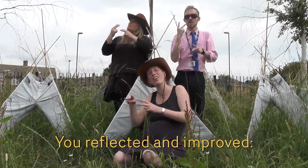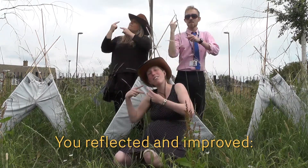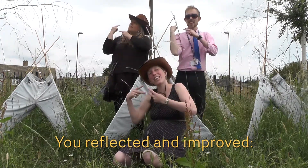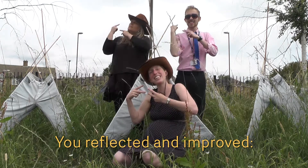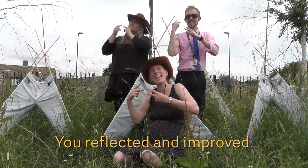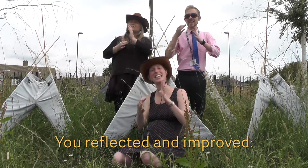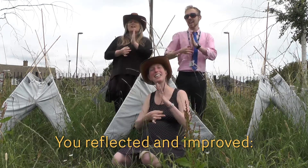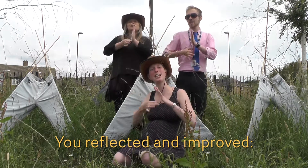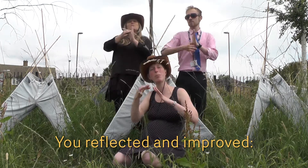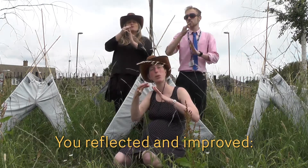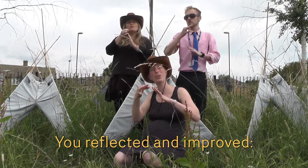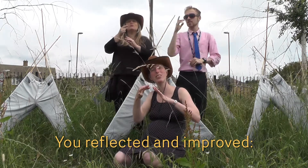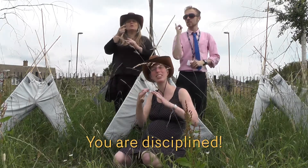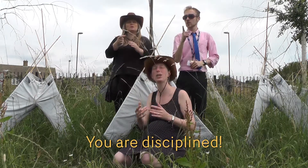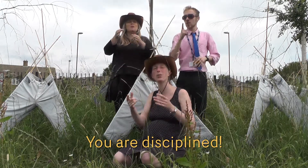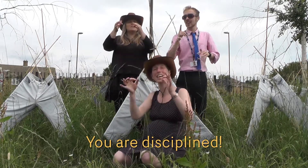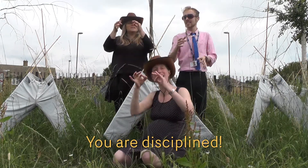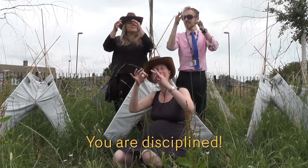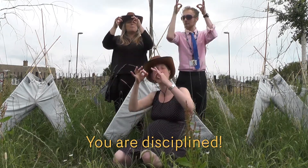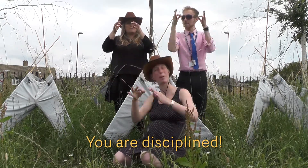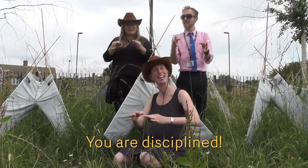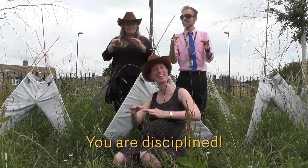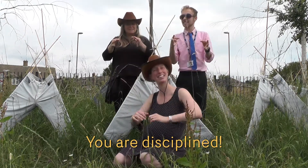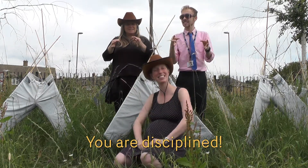reflected and improved, you are disciplined.